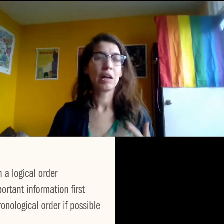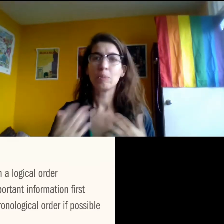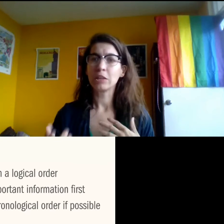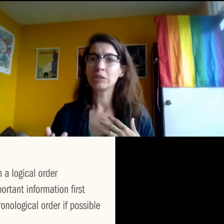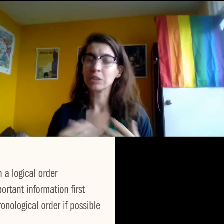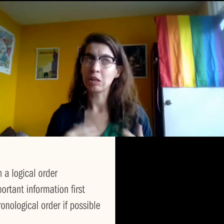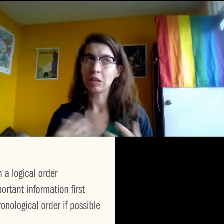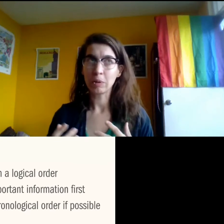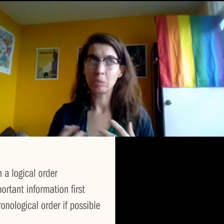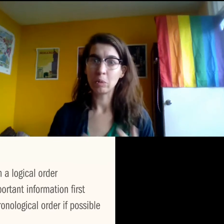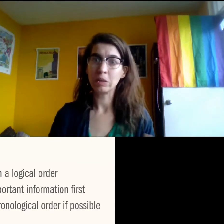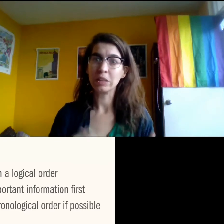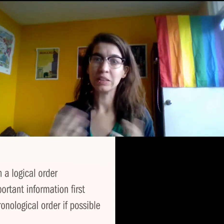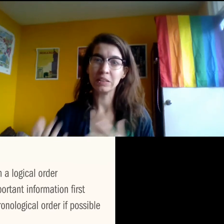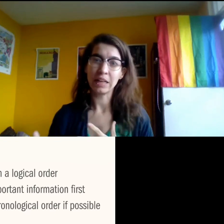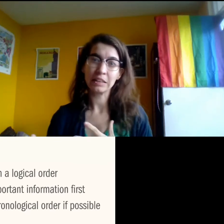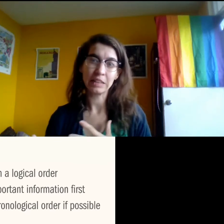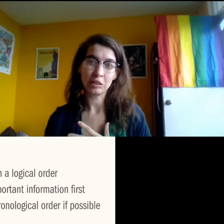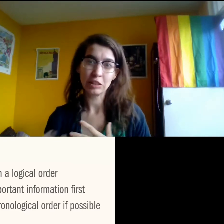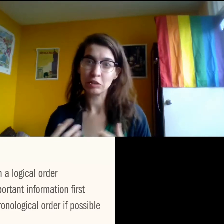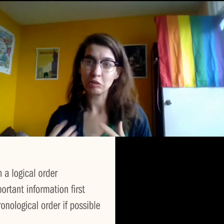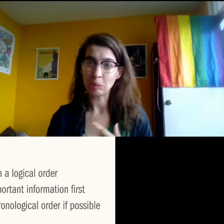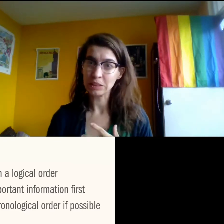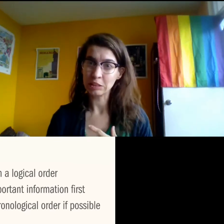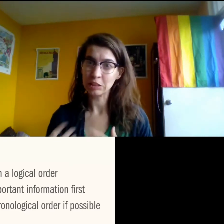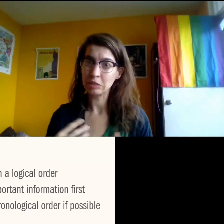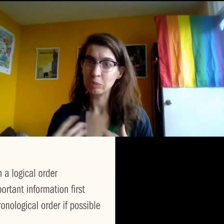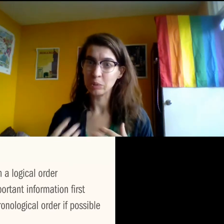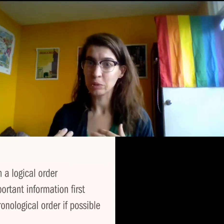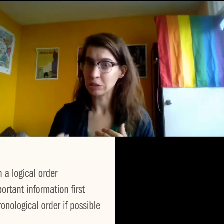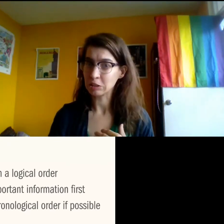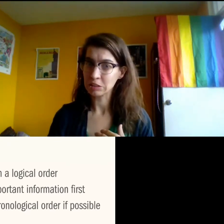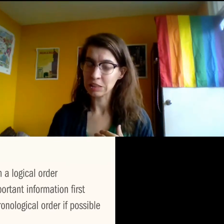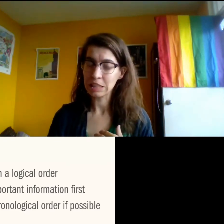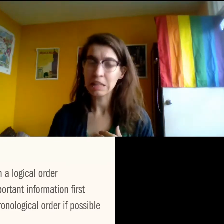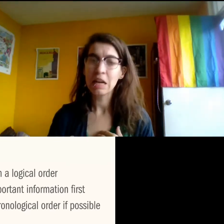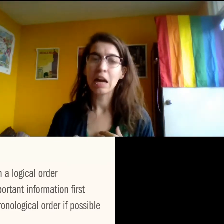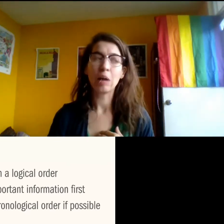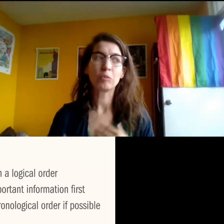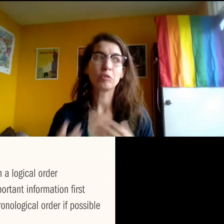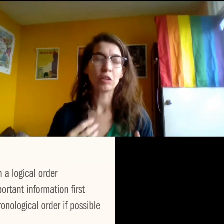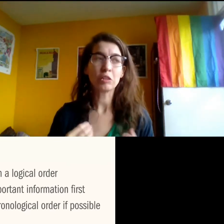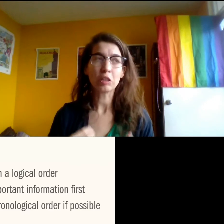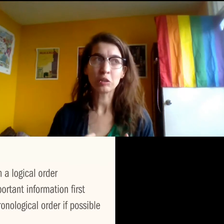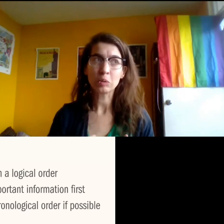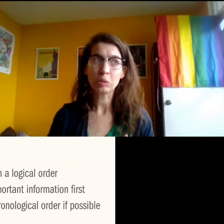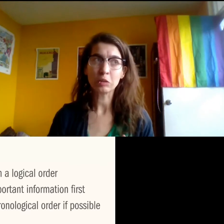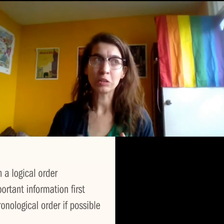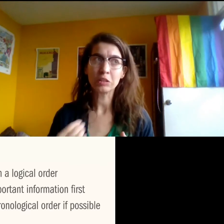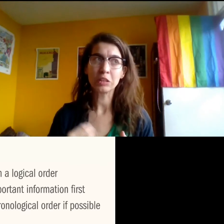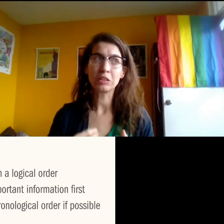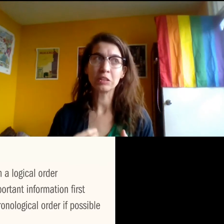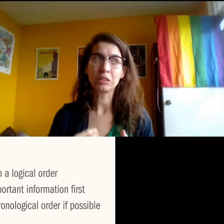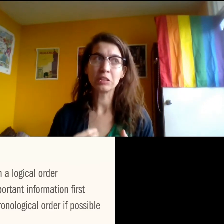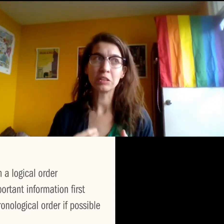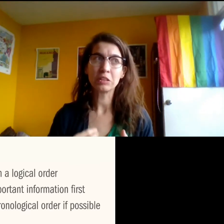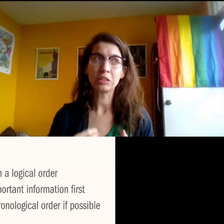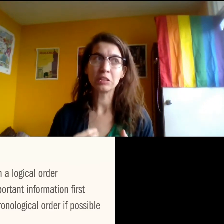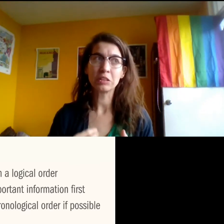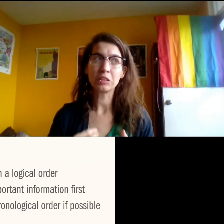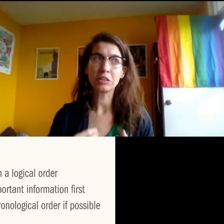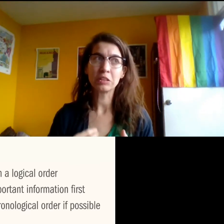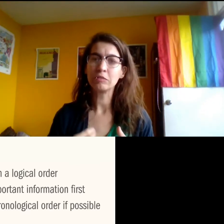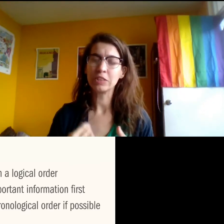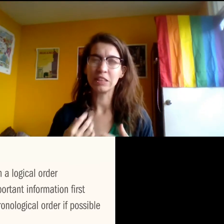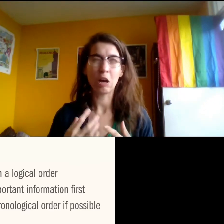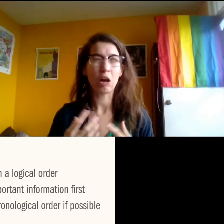possibly talk about more in the next session and the drop-in session. people are interested, chronological order does not